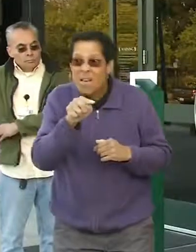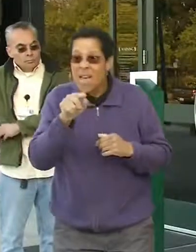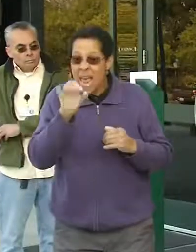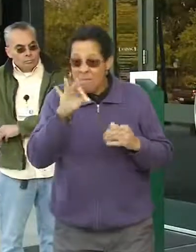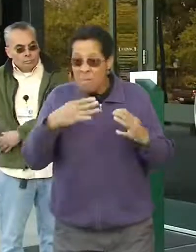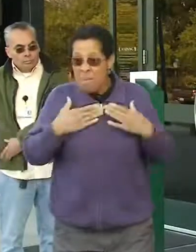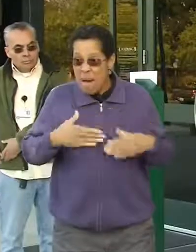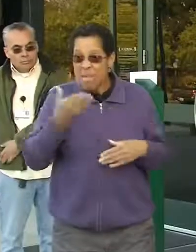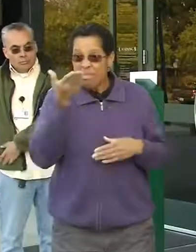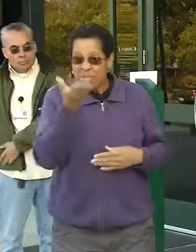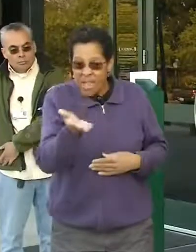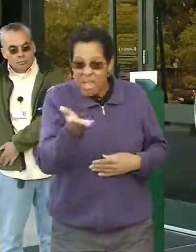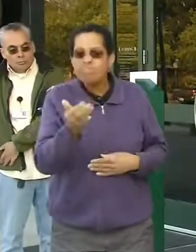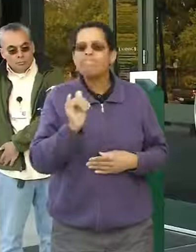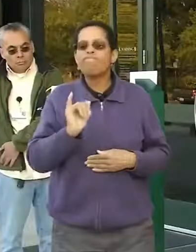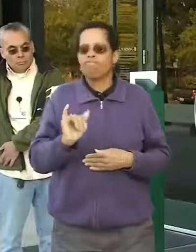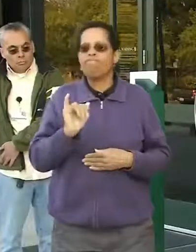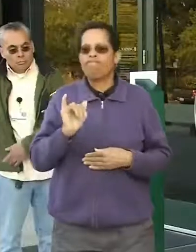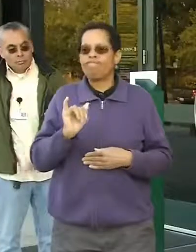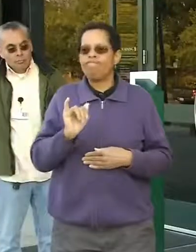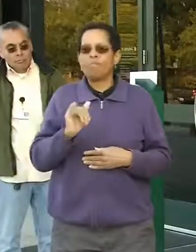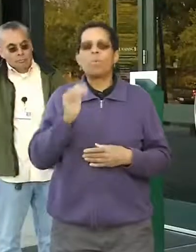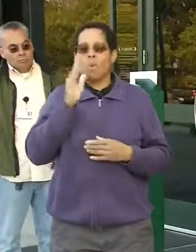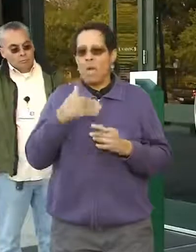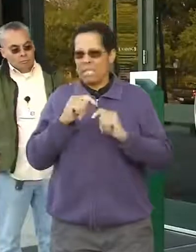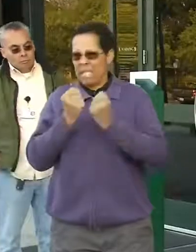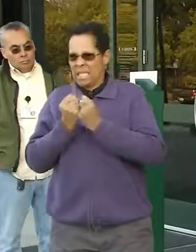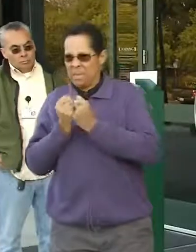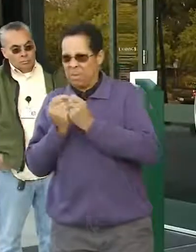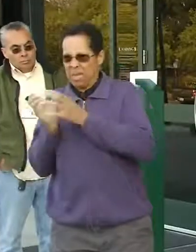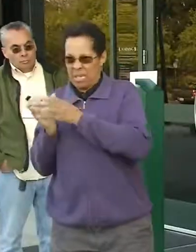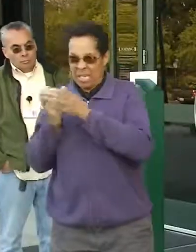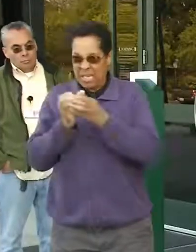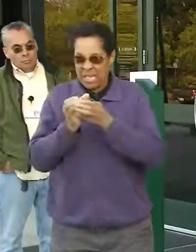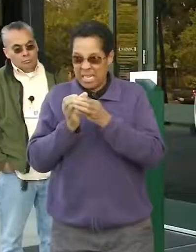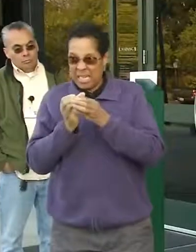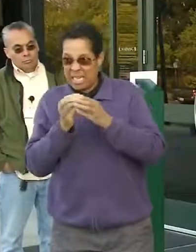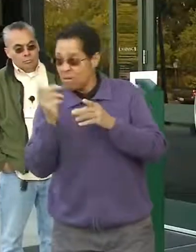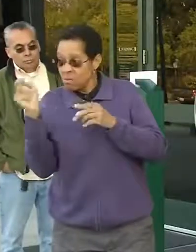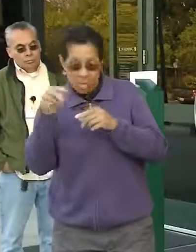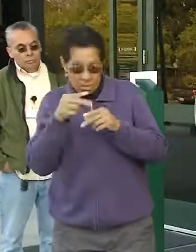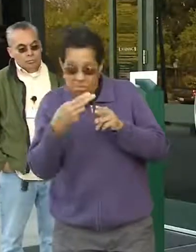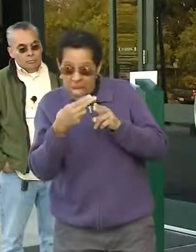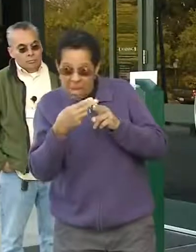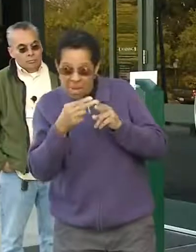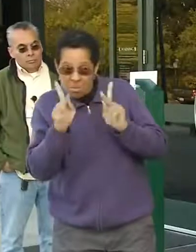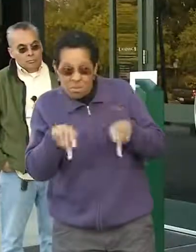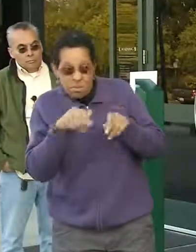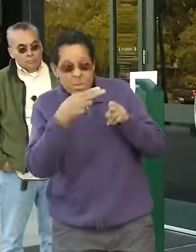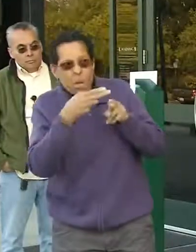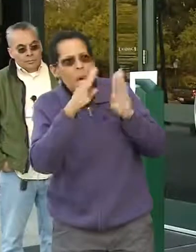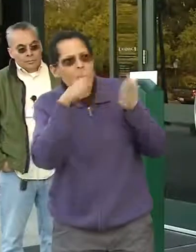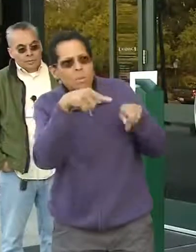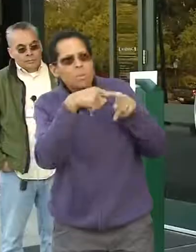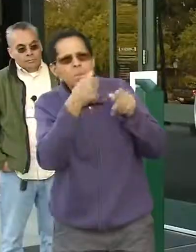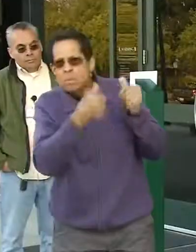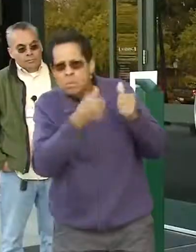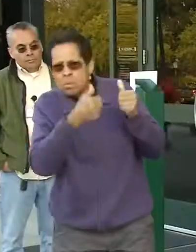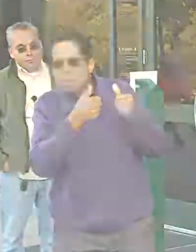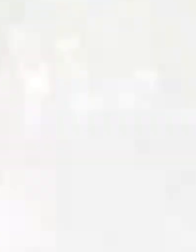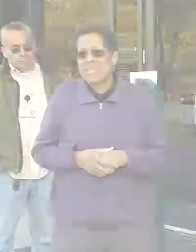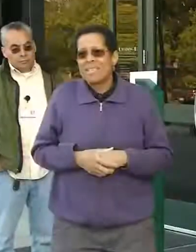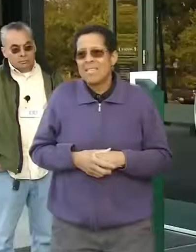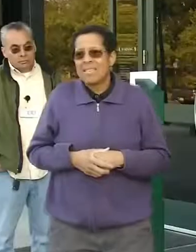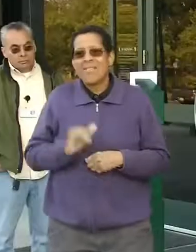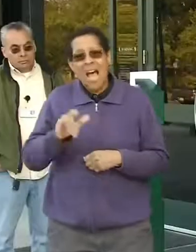a very specific person based on the missing persons case to a very specific place. That's how the majority of the recoveries have been made so